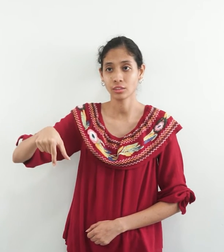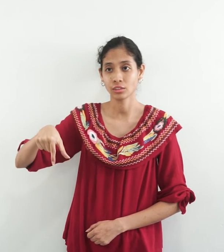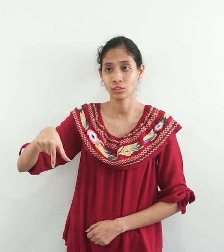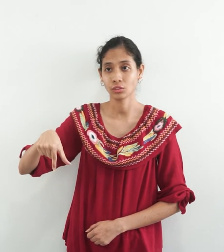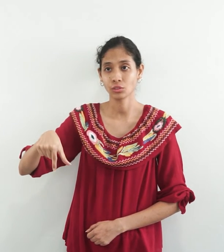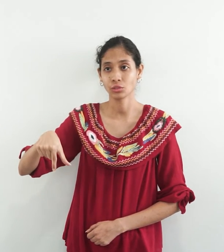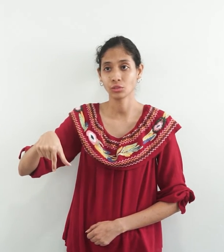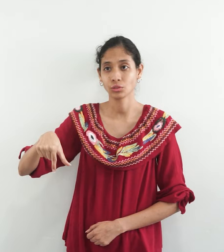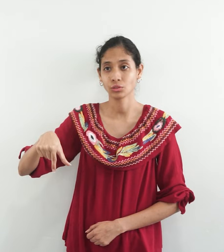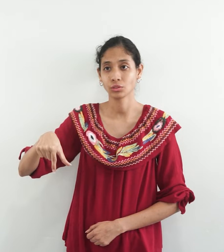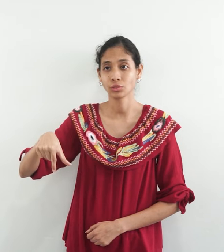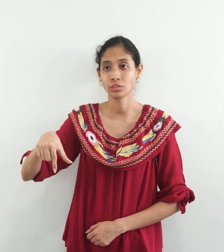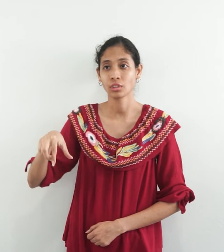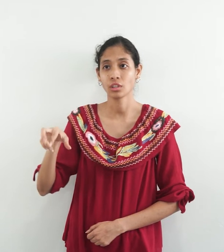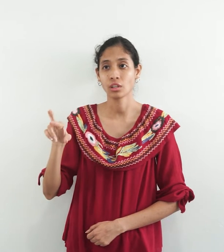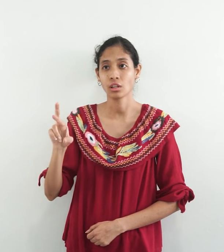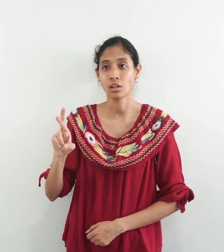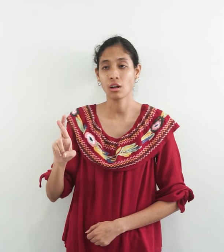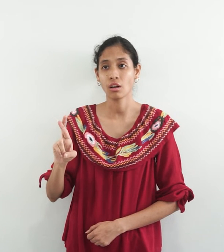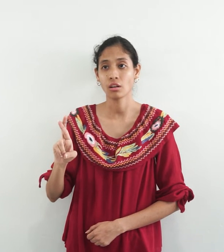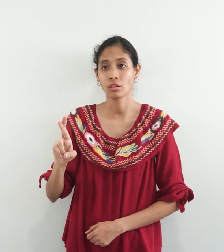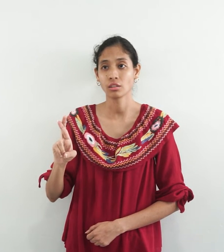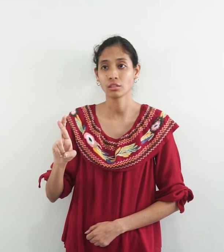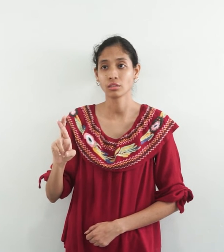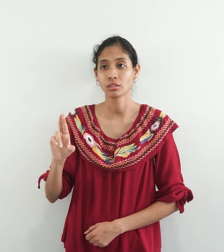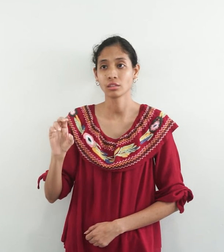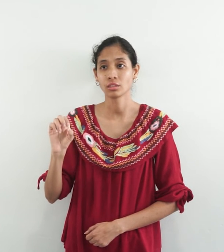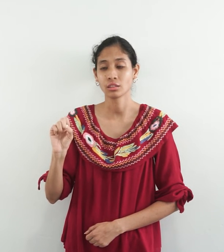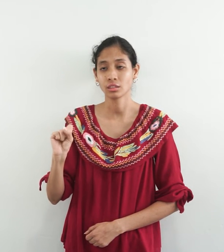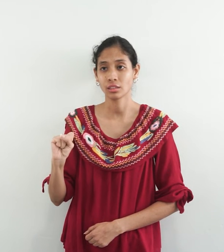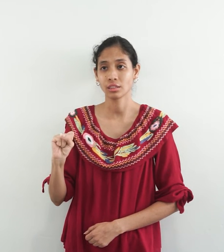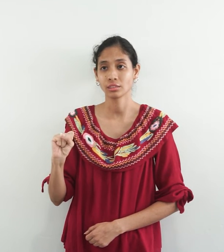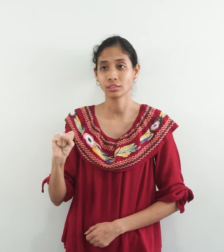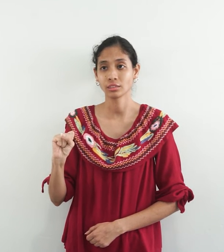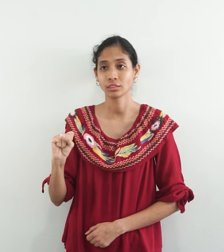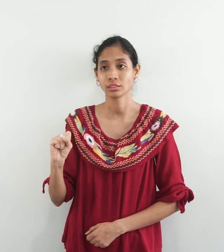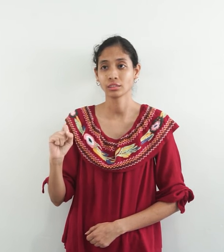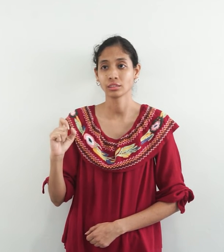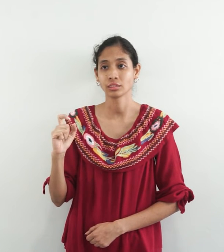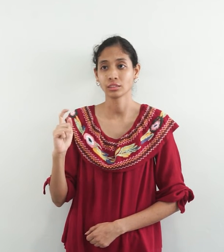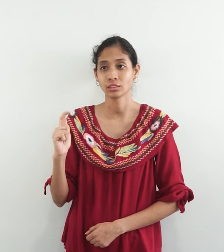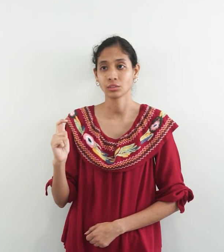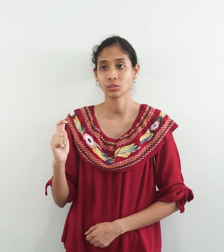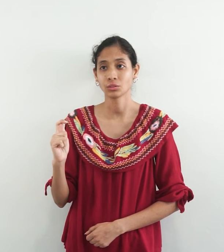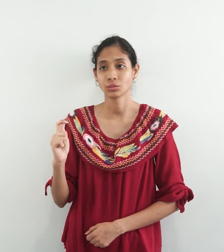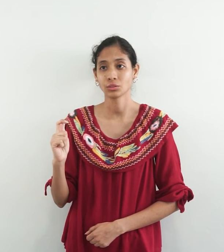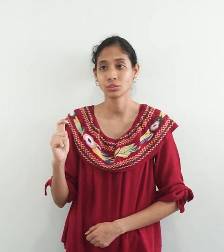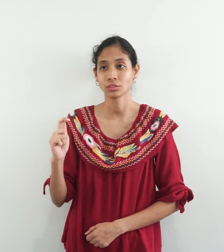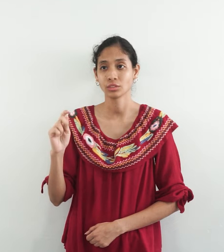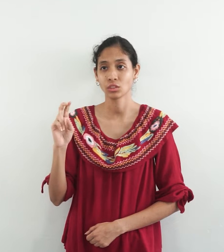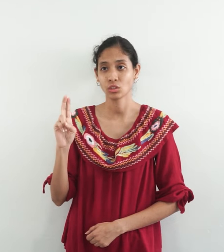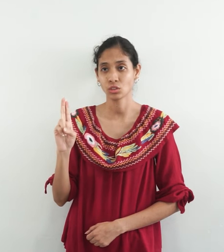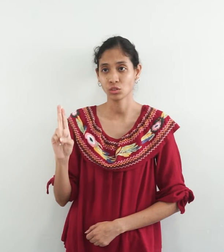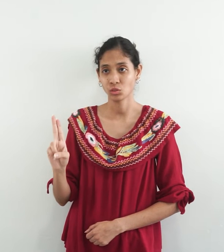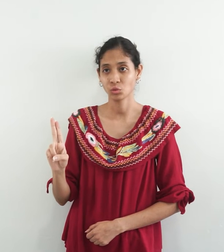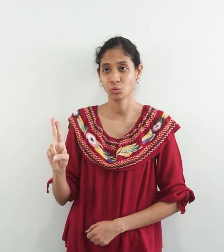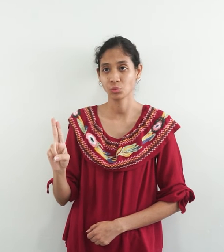Q, R, S, T, U.